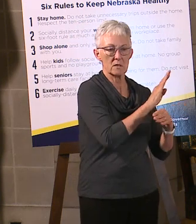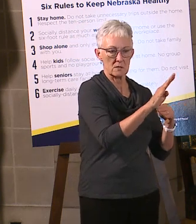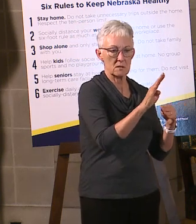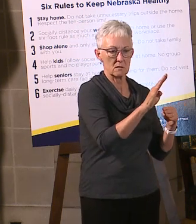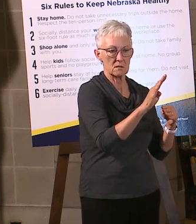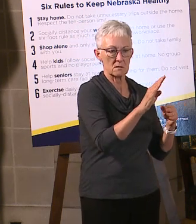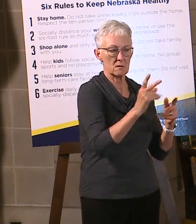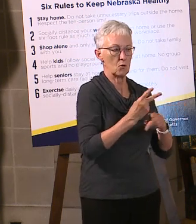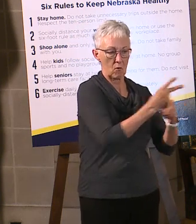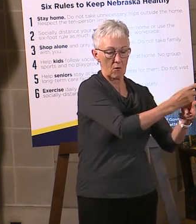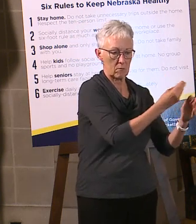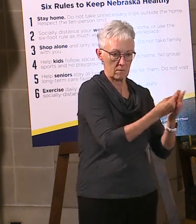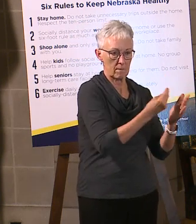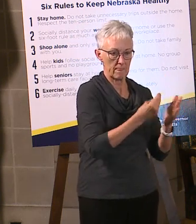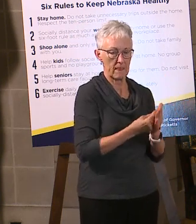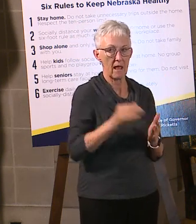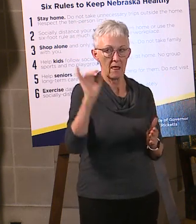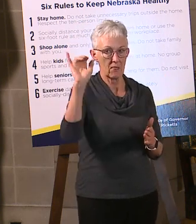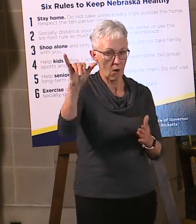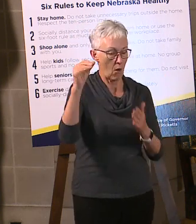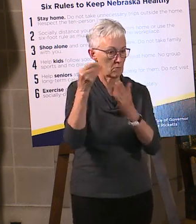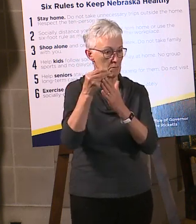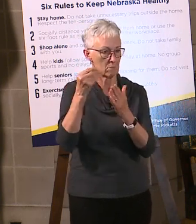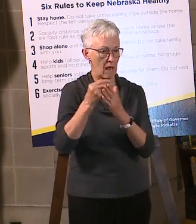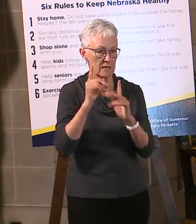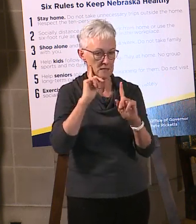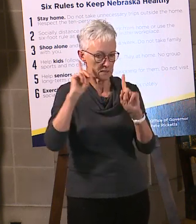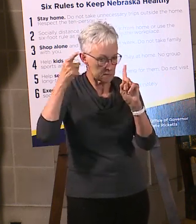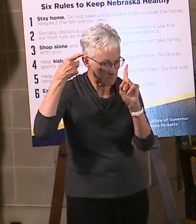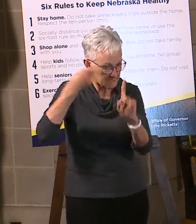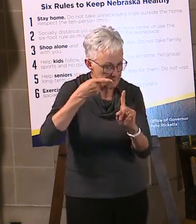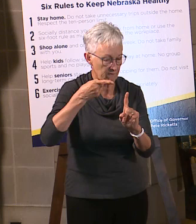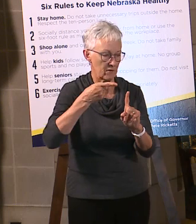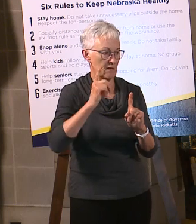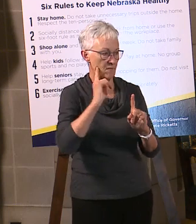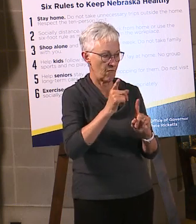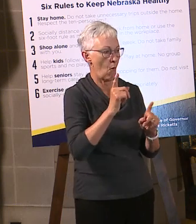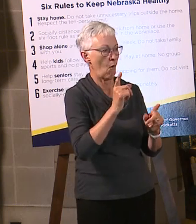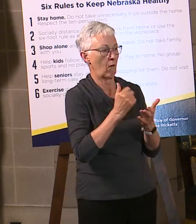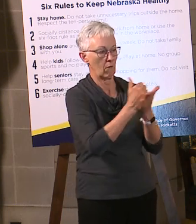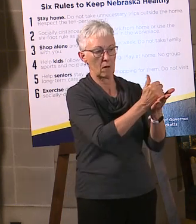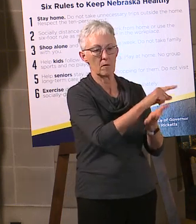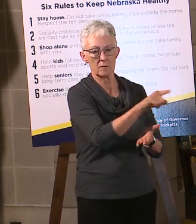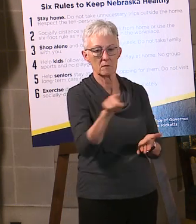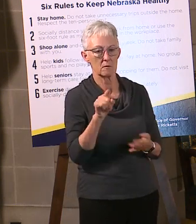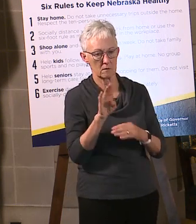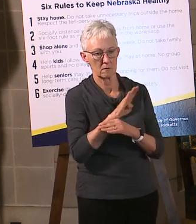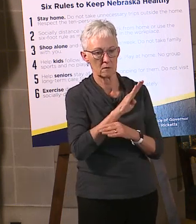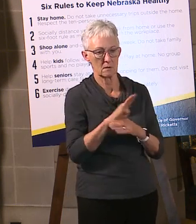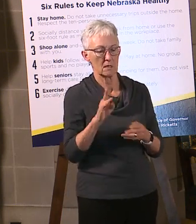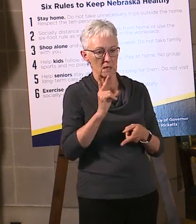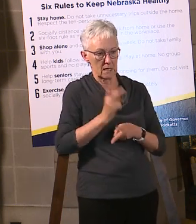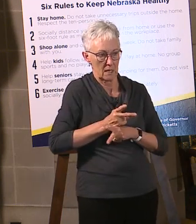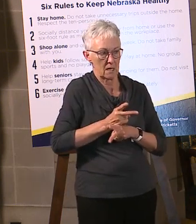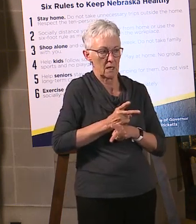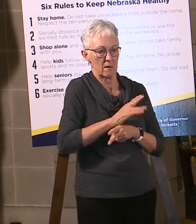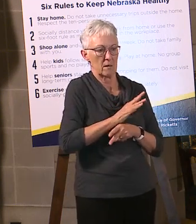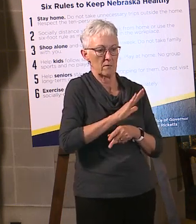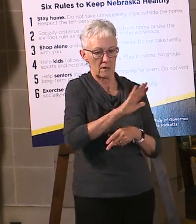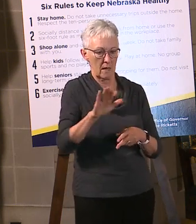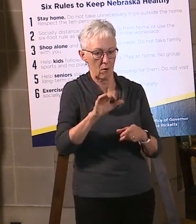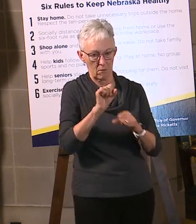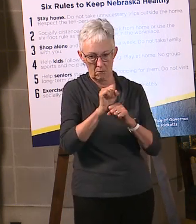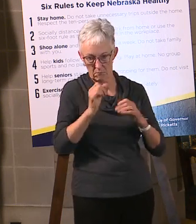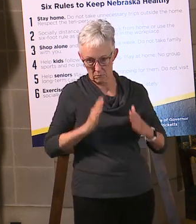targeted to help businesses maintain employees in numbers of hours. So we believe that we will